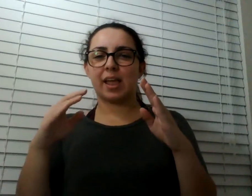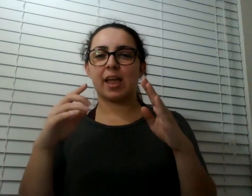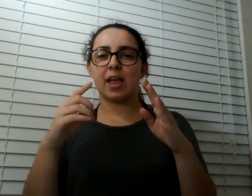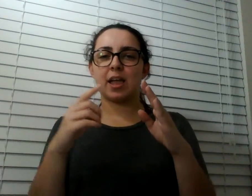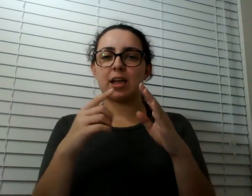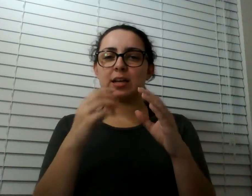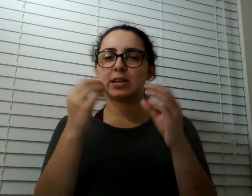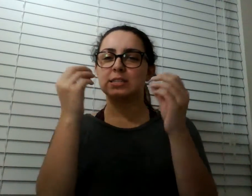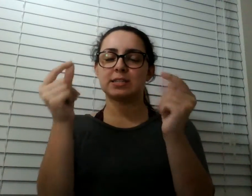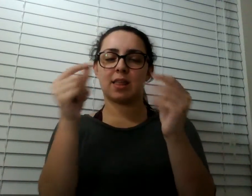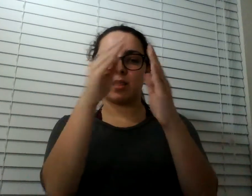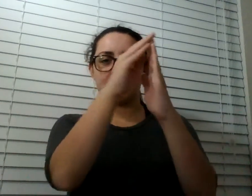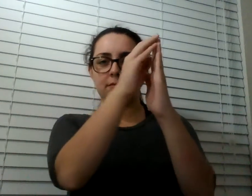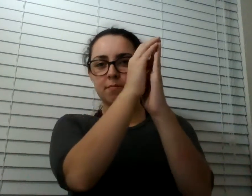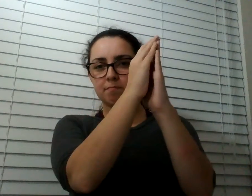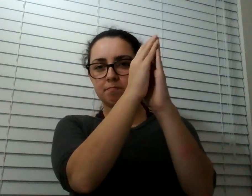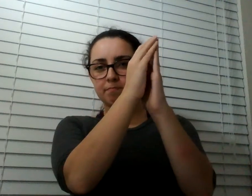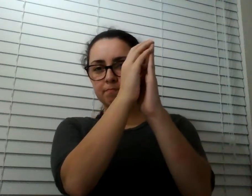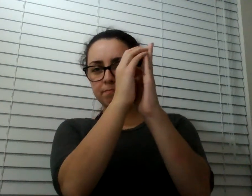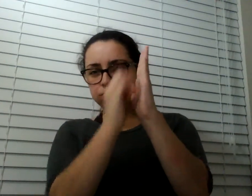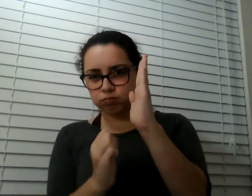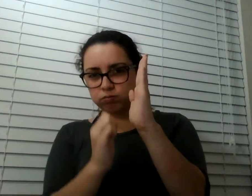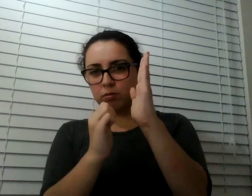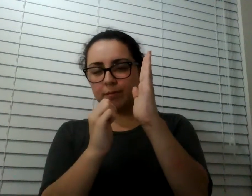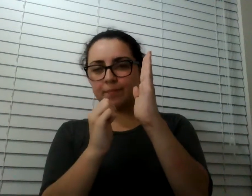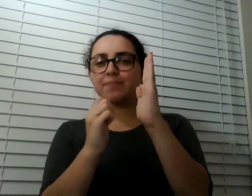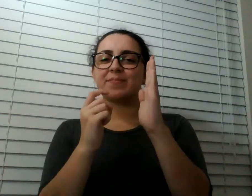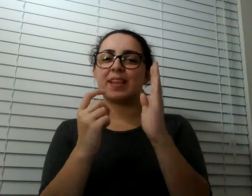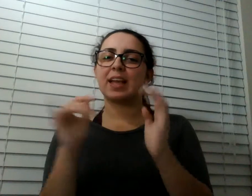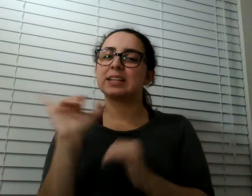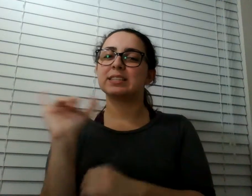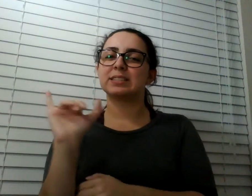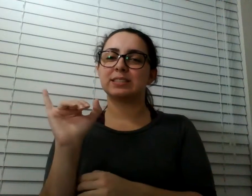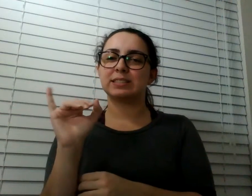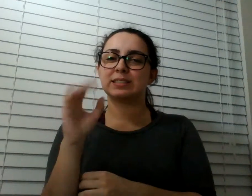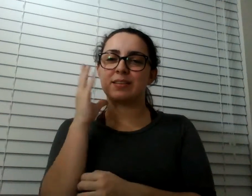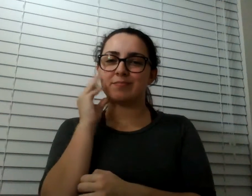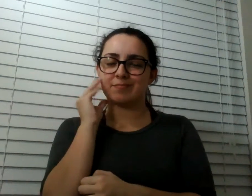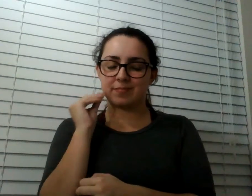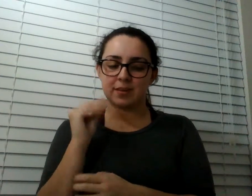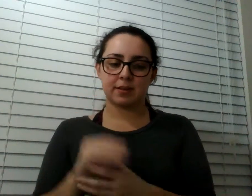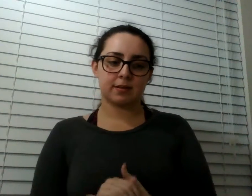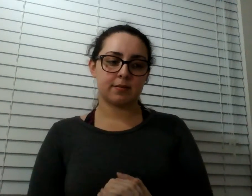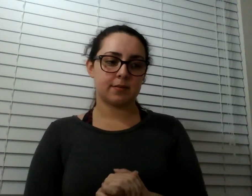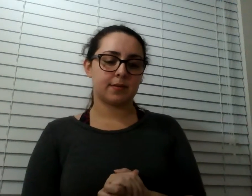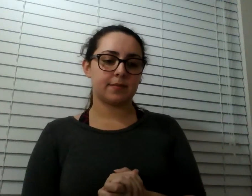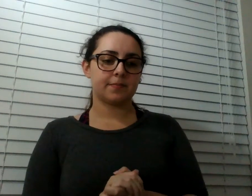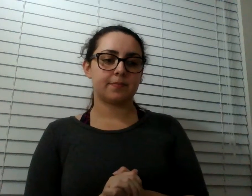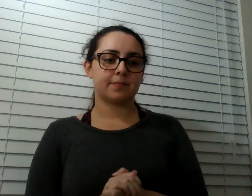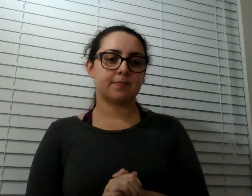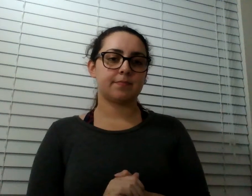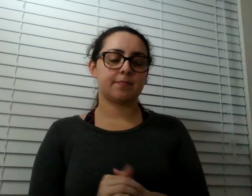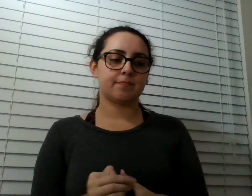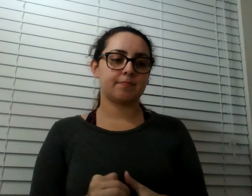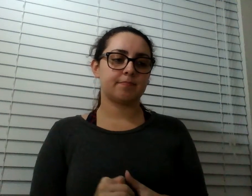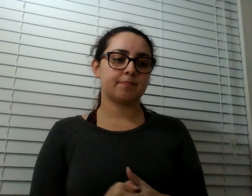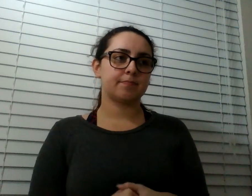That's exactly what happened on this cliff. So you're talking like, like a 10,000 tons of rock falling here. Just.